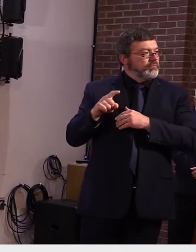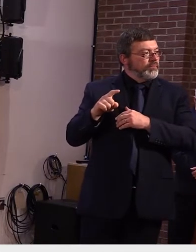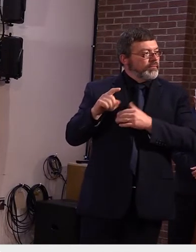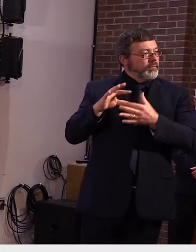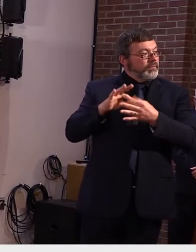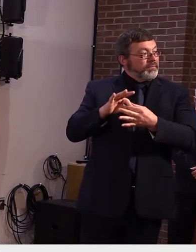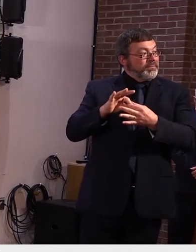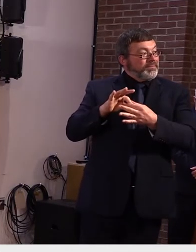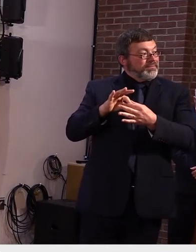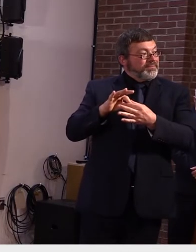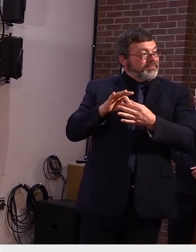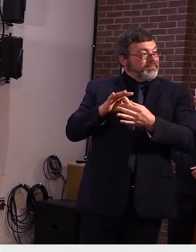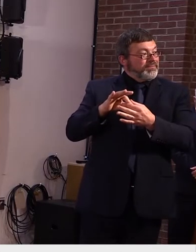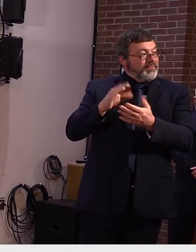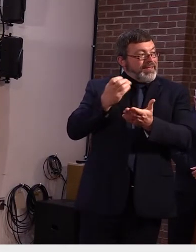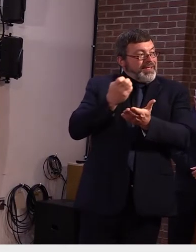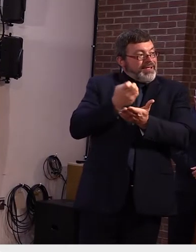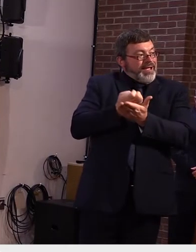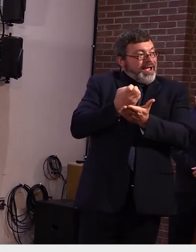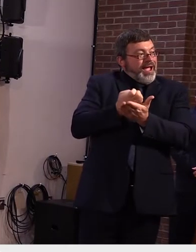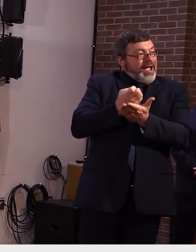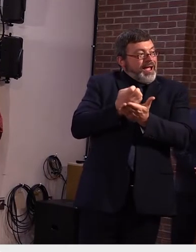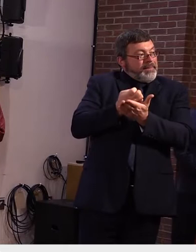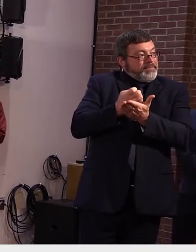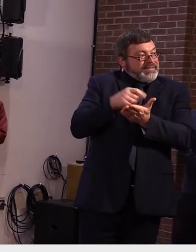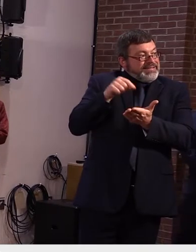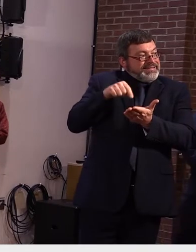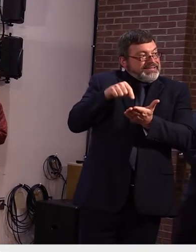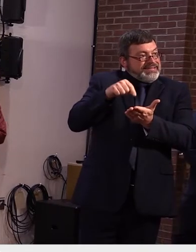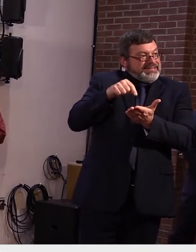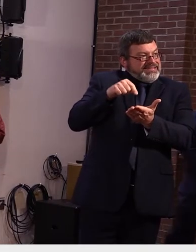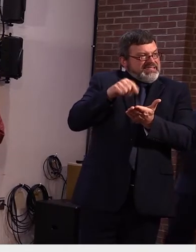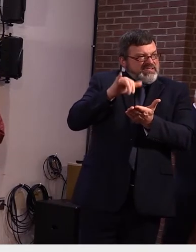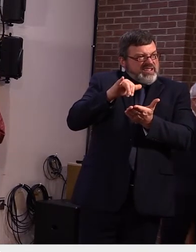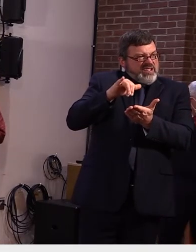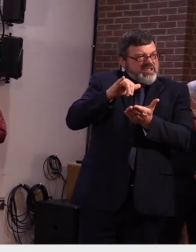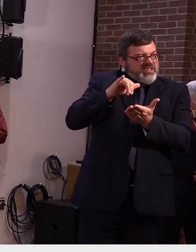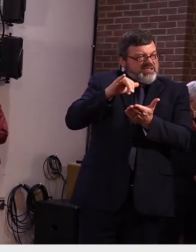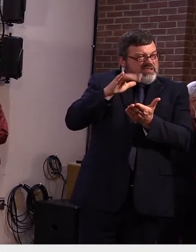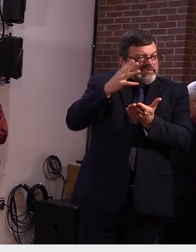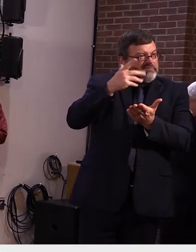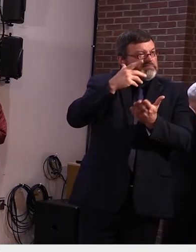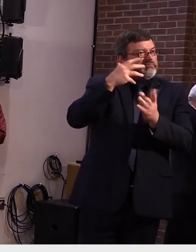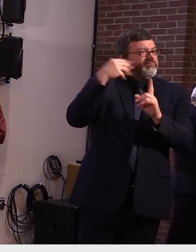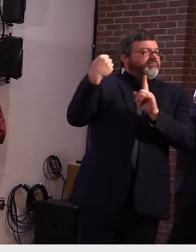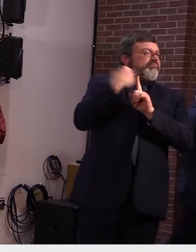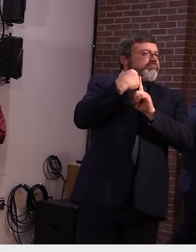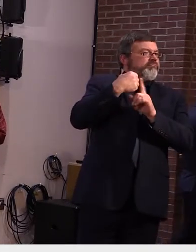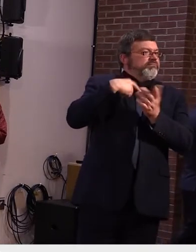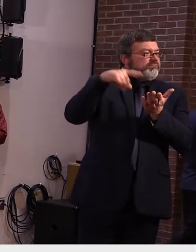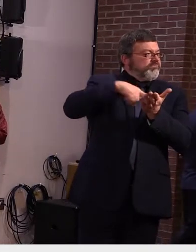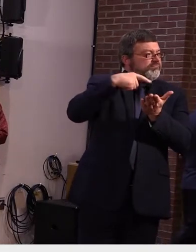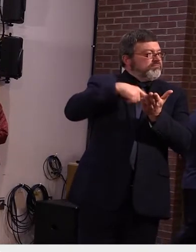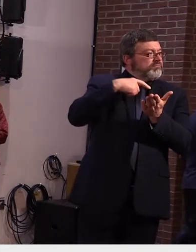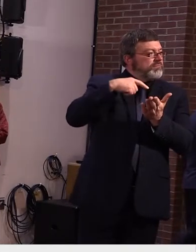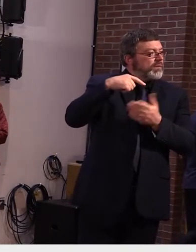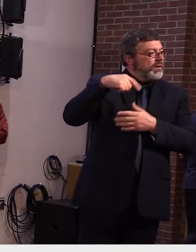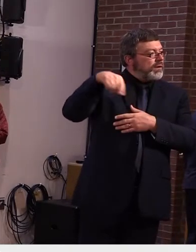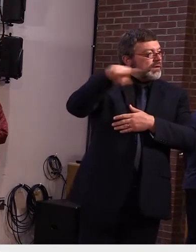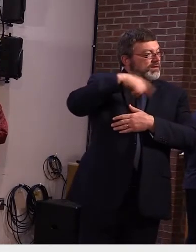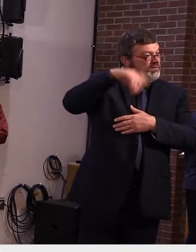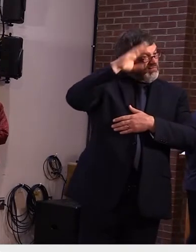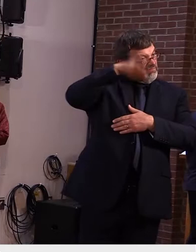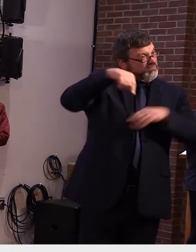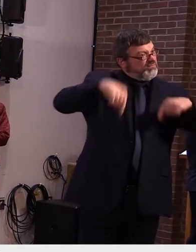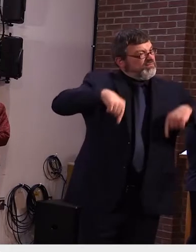are still providers who have received those apparently i was wondering how many uh people they're still eligible to get them until november 21st but i was wondering